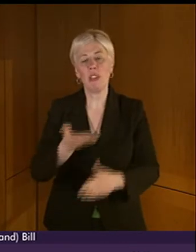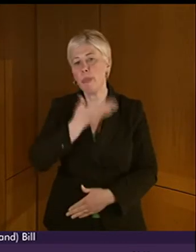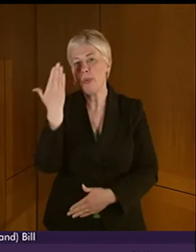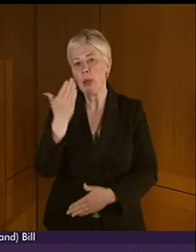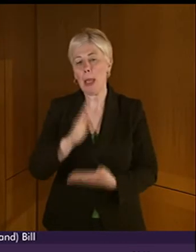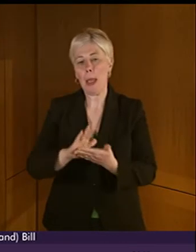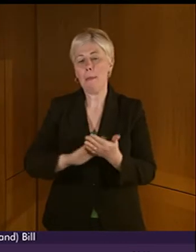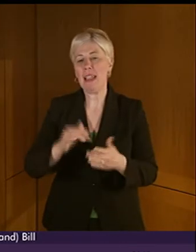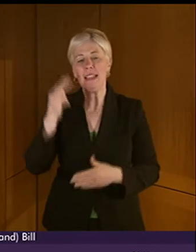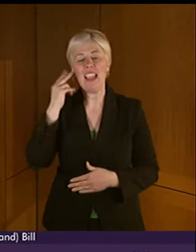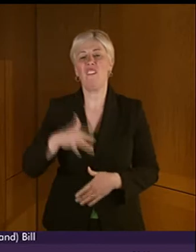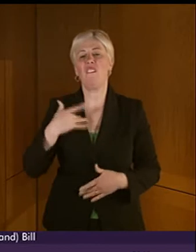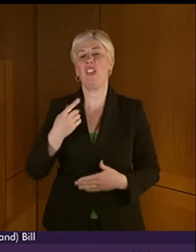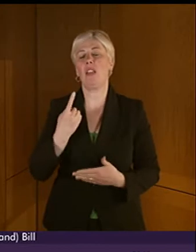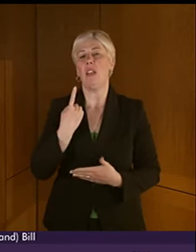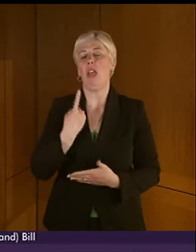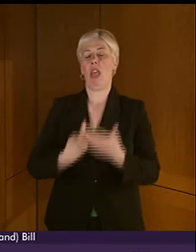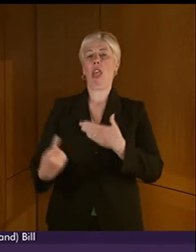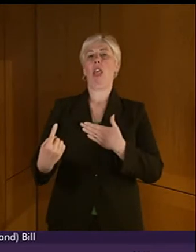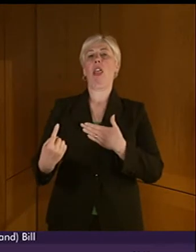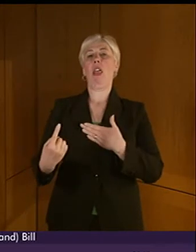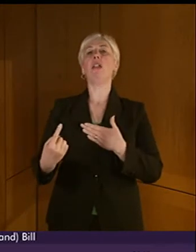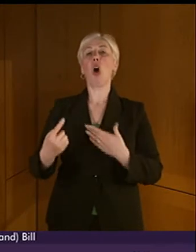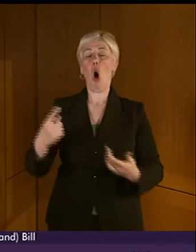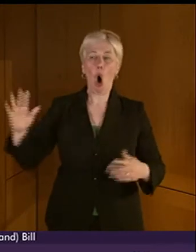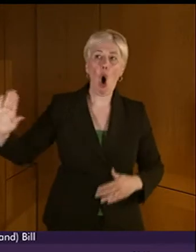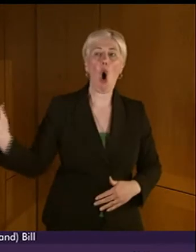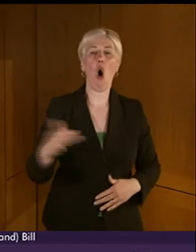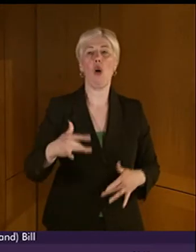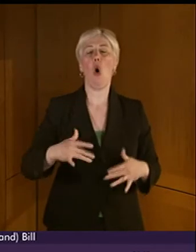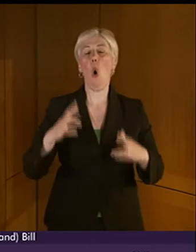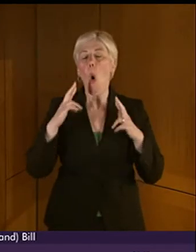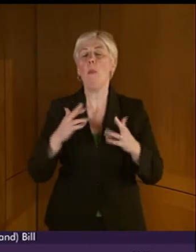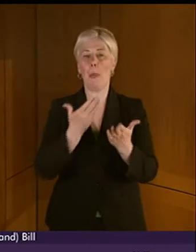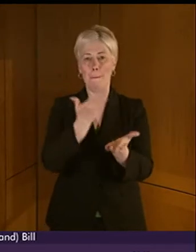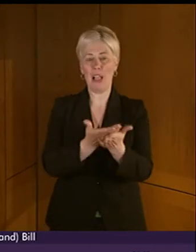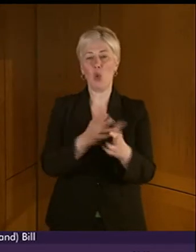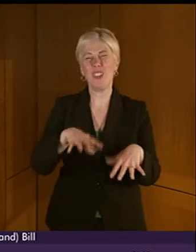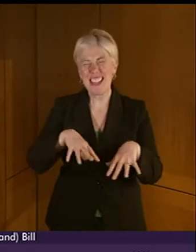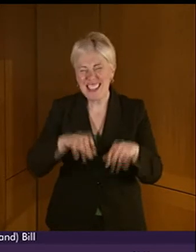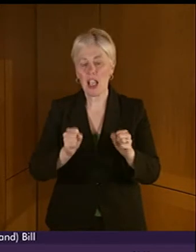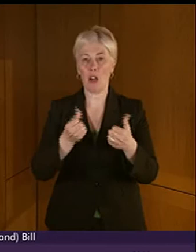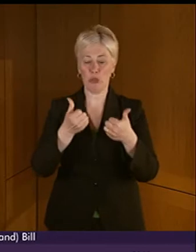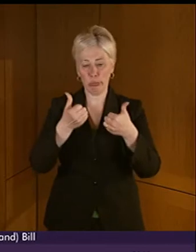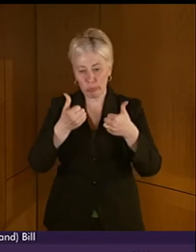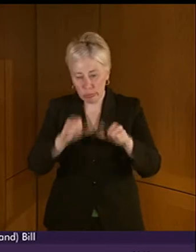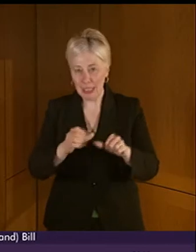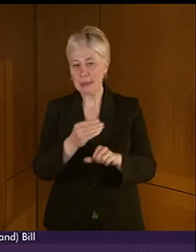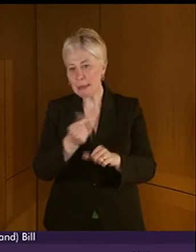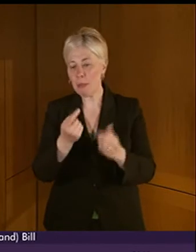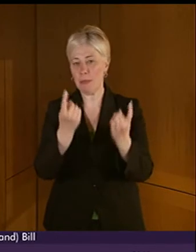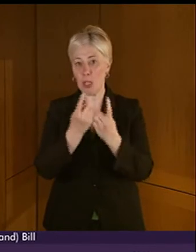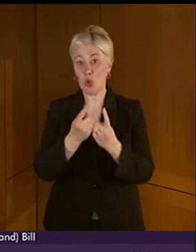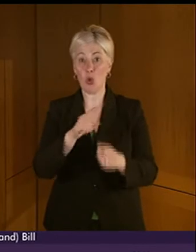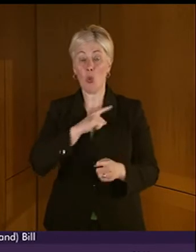They all expressed a hope that the bill would resolve some of these issues by raising awareness of the needs of